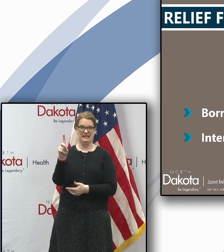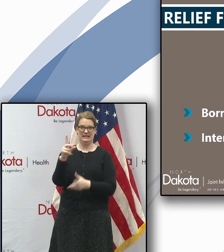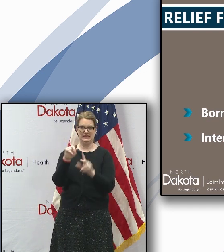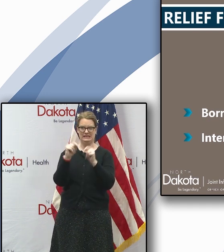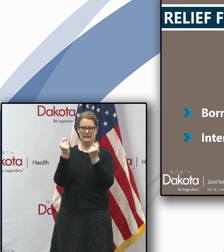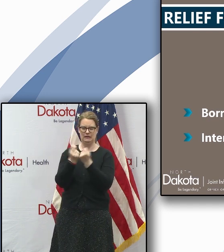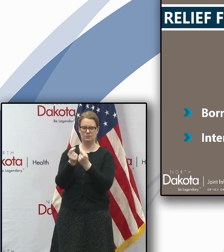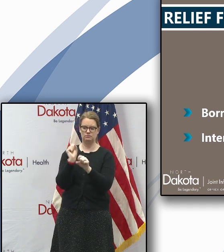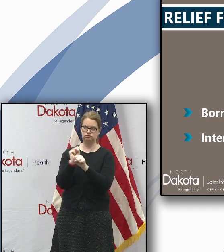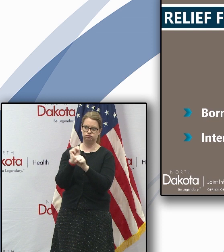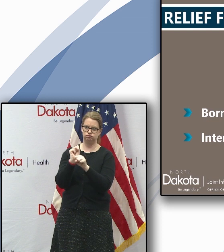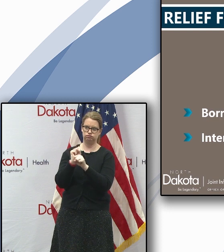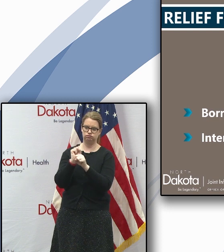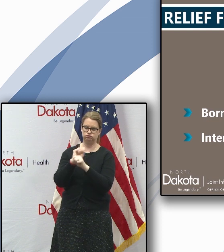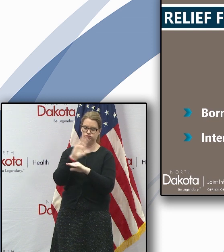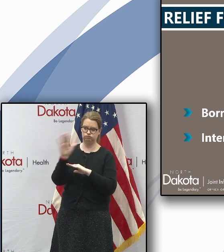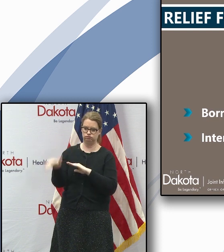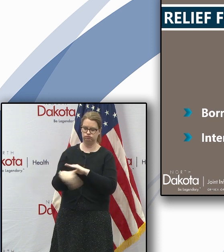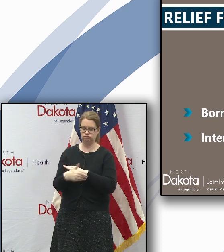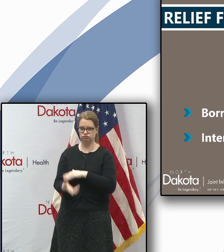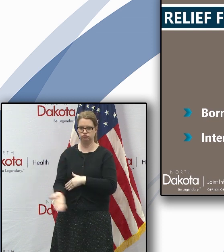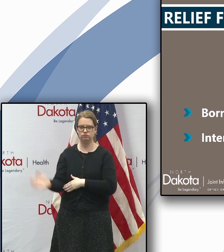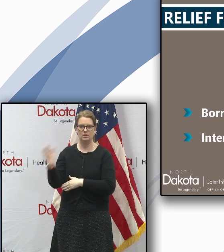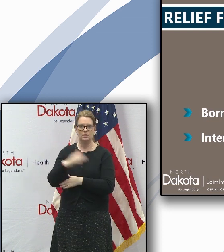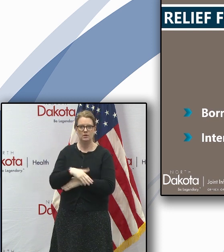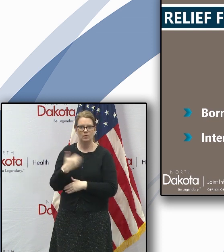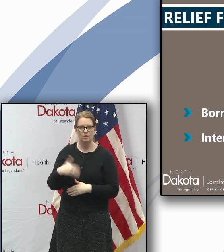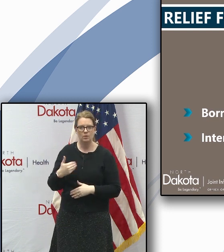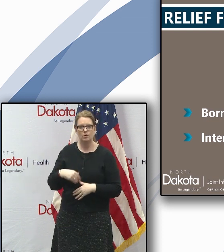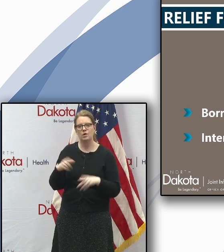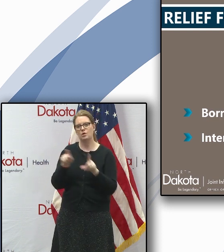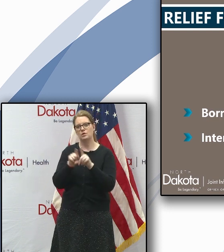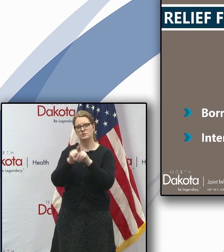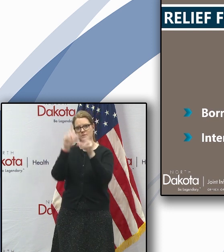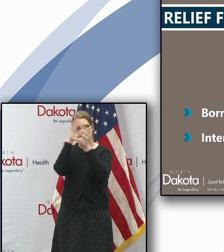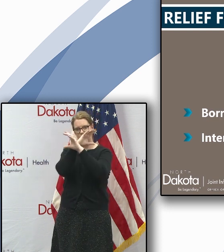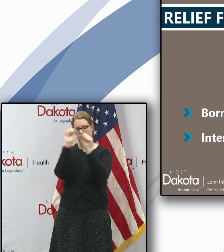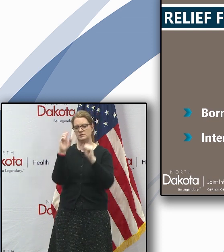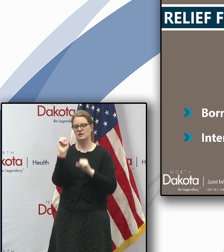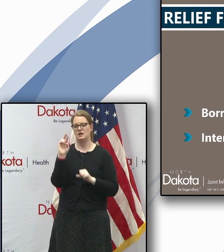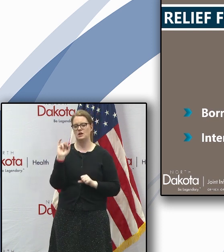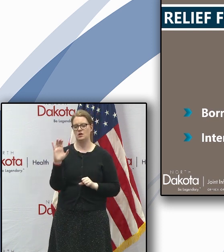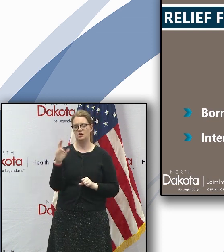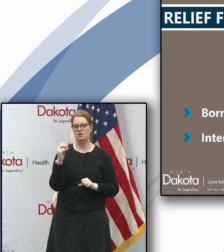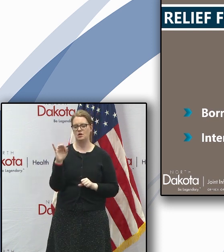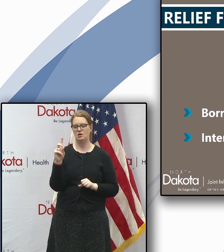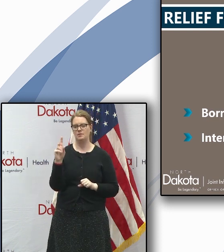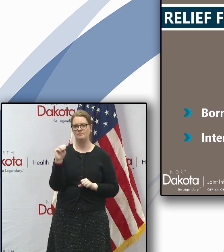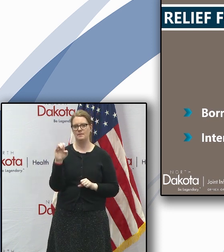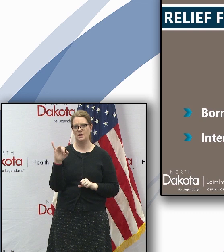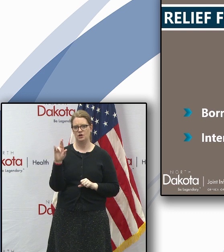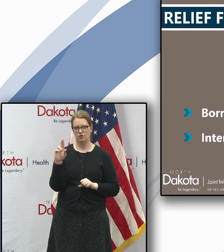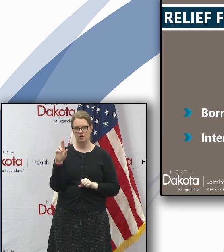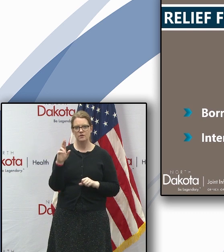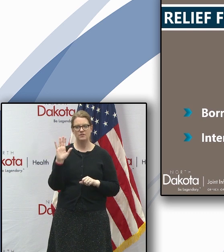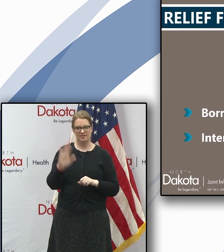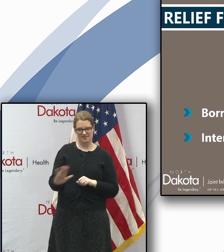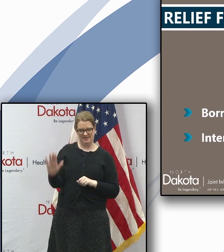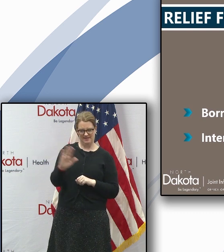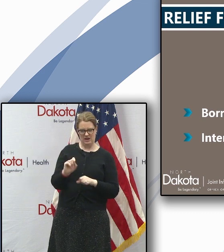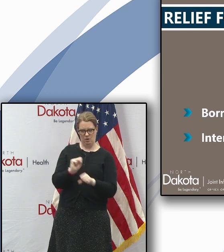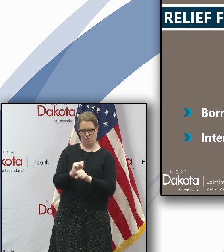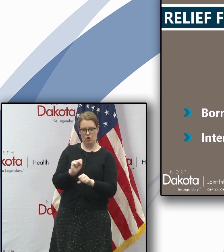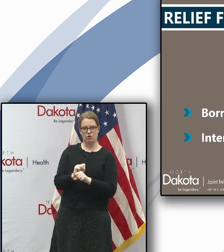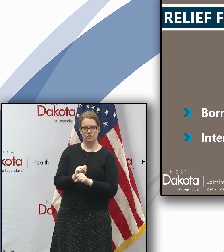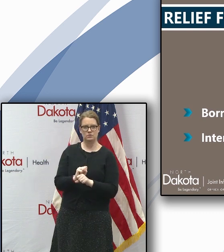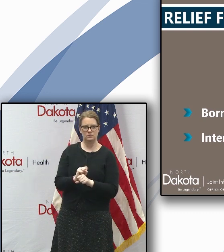around the clock on this and other items and also to president ceo eric hardmeyer for their work and